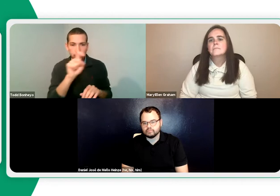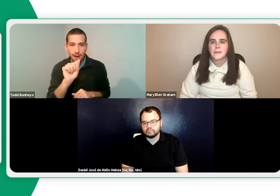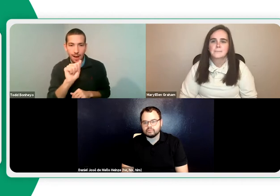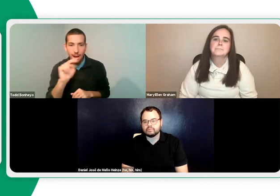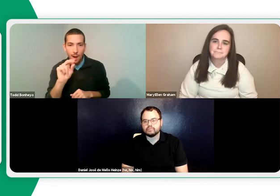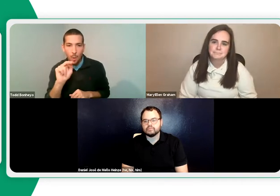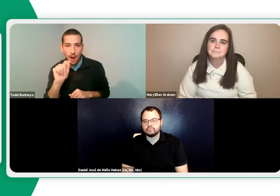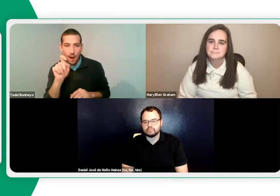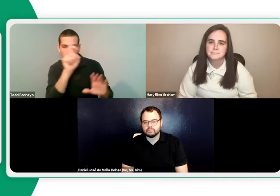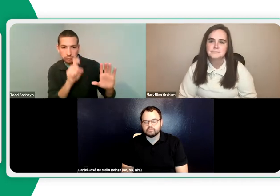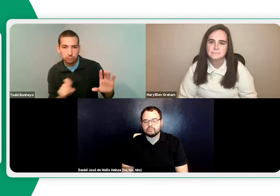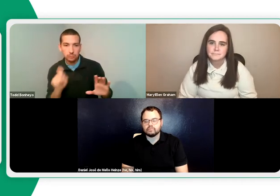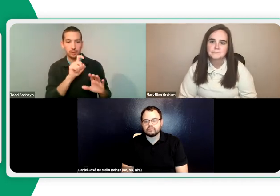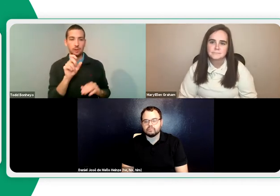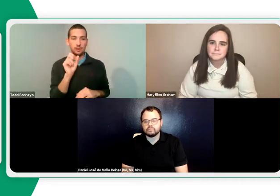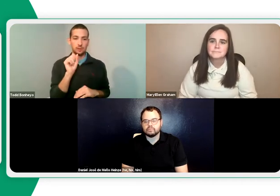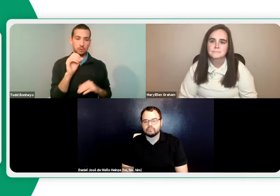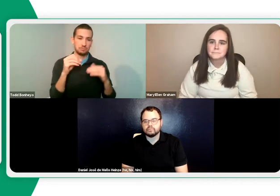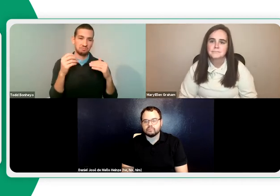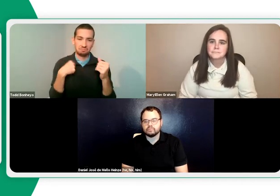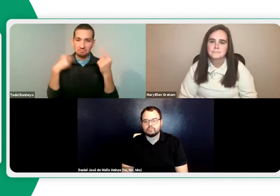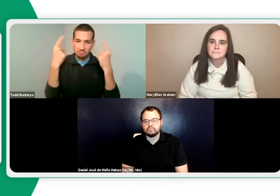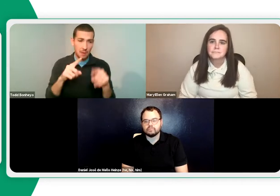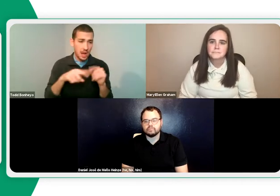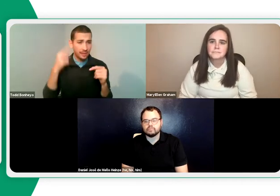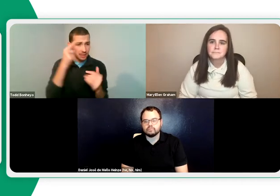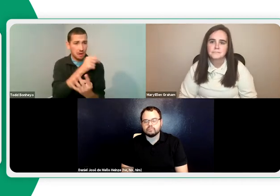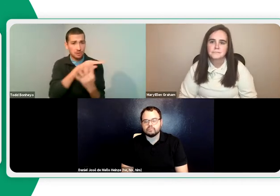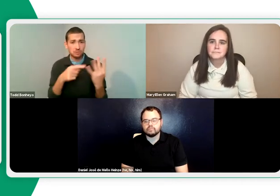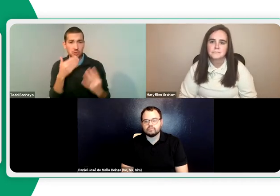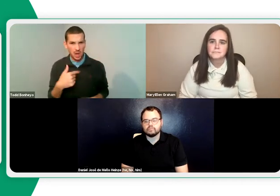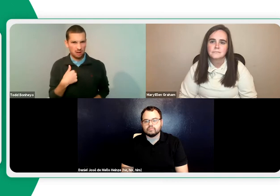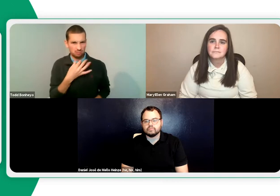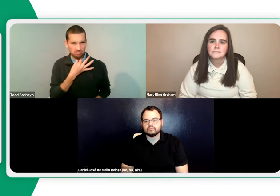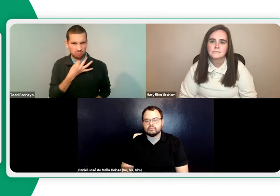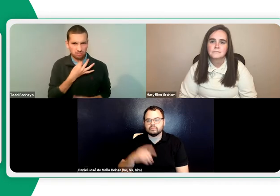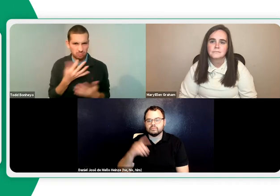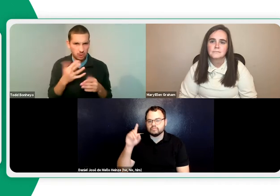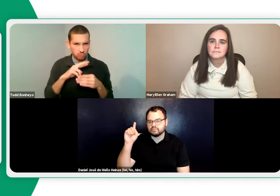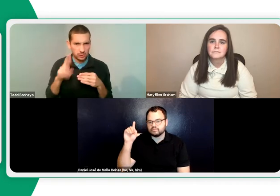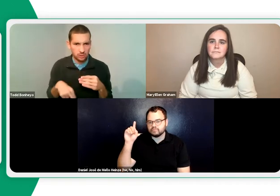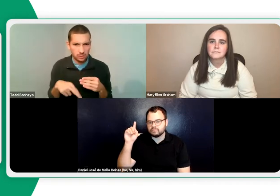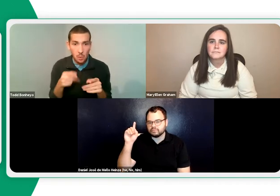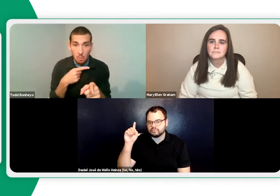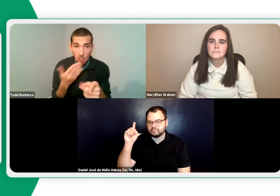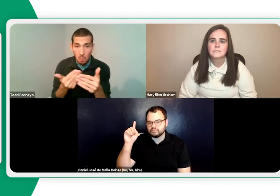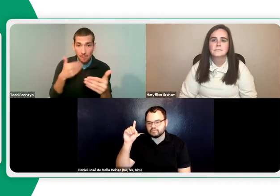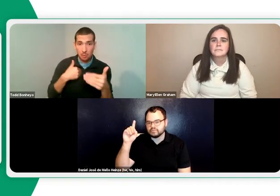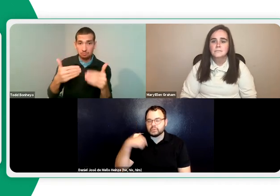share. I can have the remote. I do have the remote ability where I can come in and control a student's computer remotely